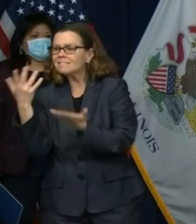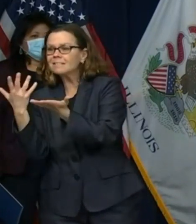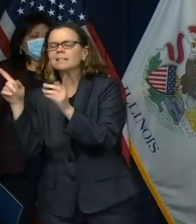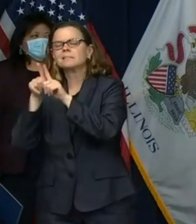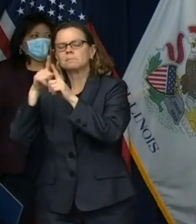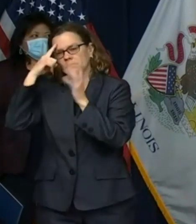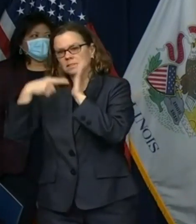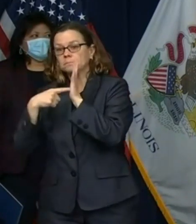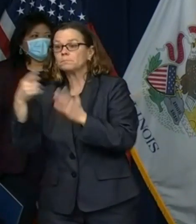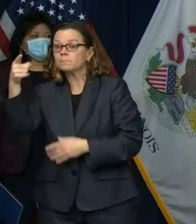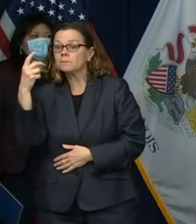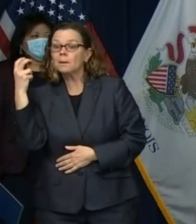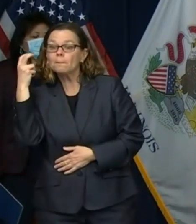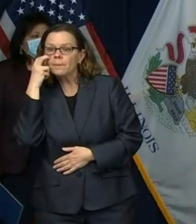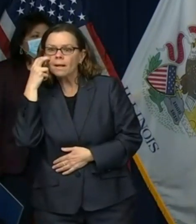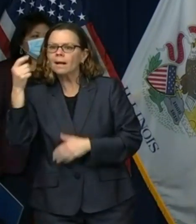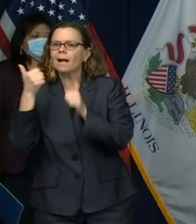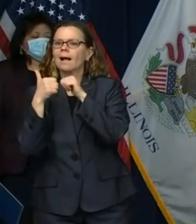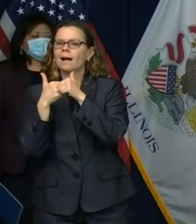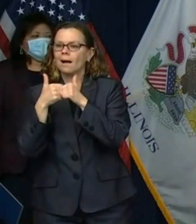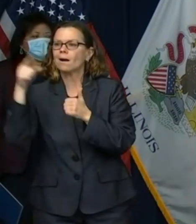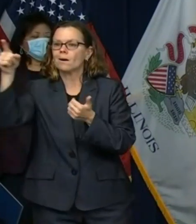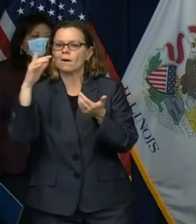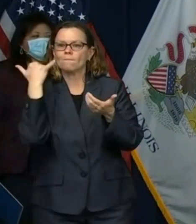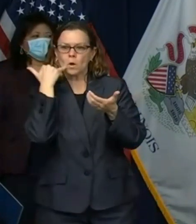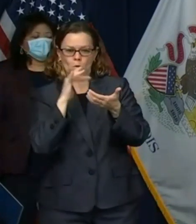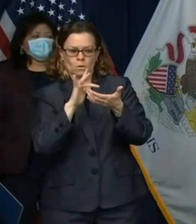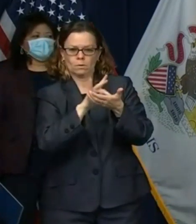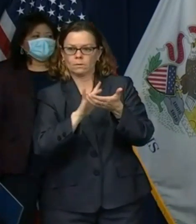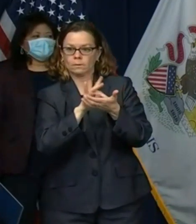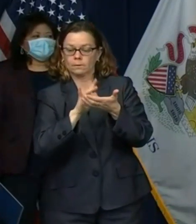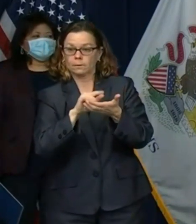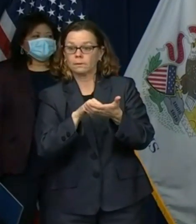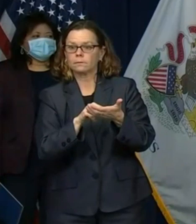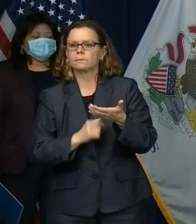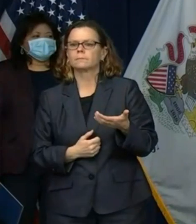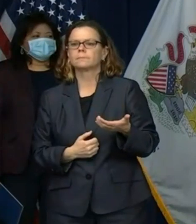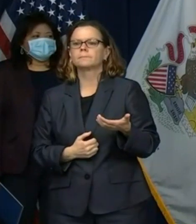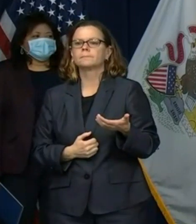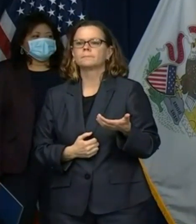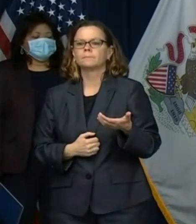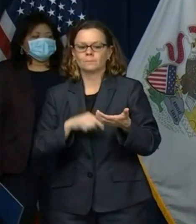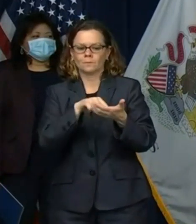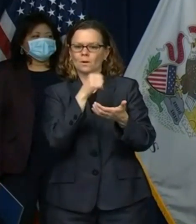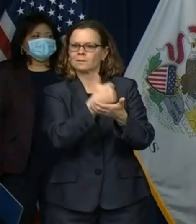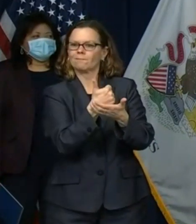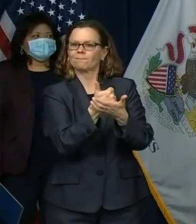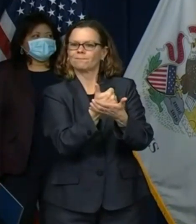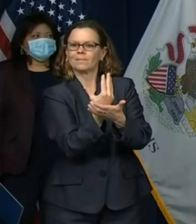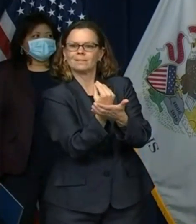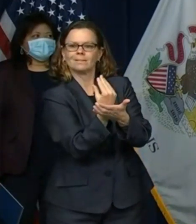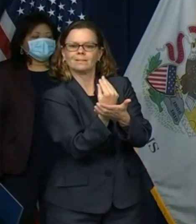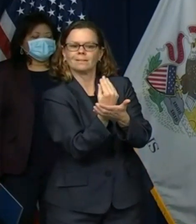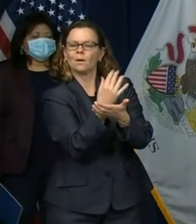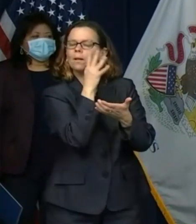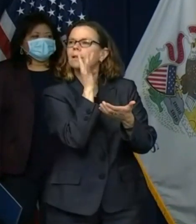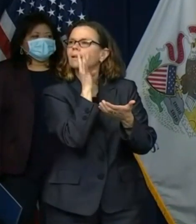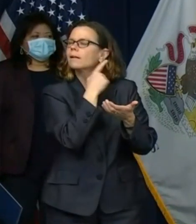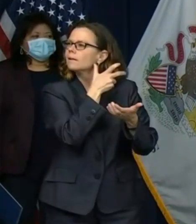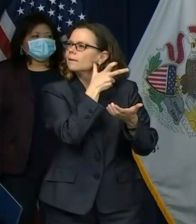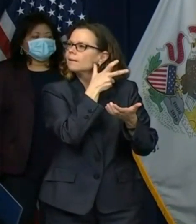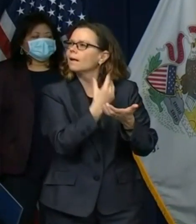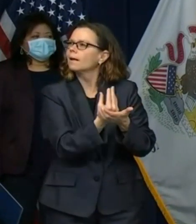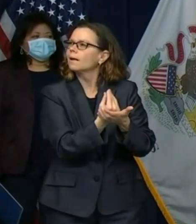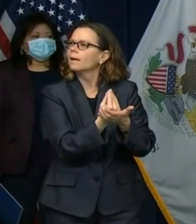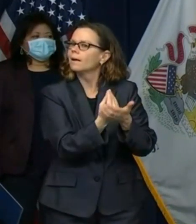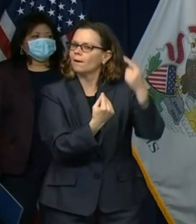smartphone features to have device read keystrokes and messages back to you